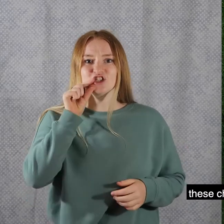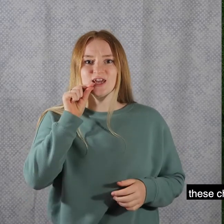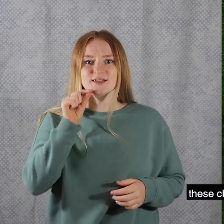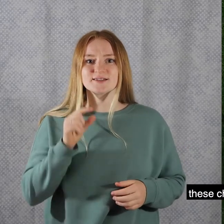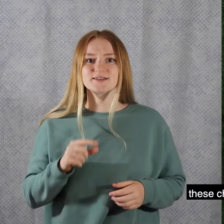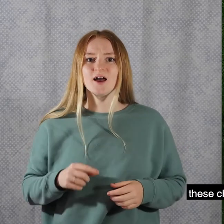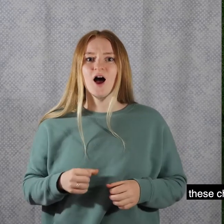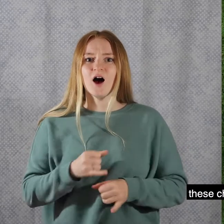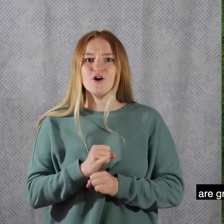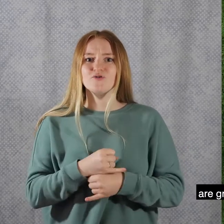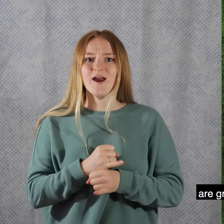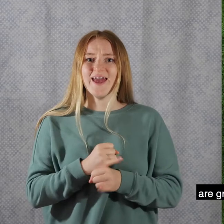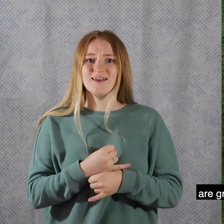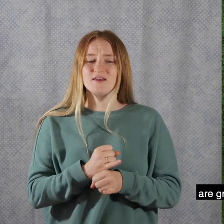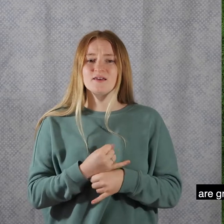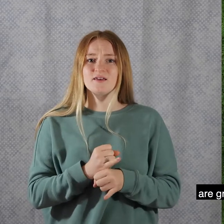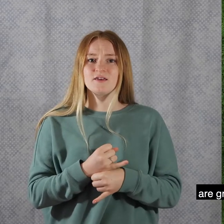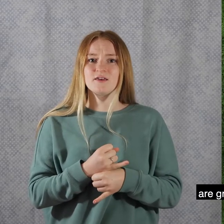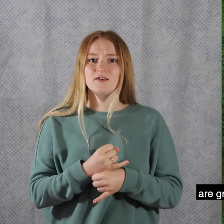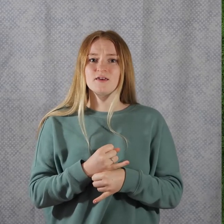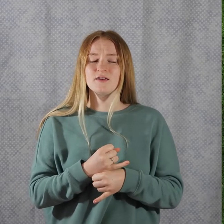these chicks are grey.